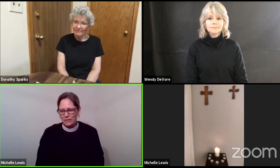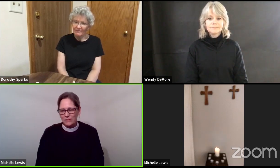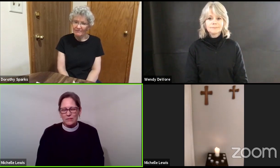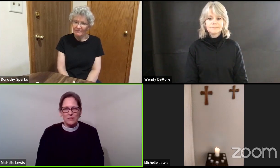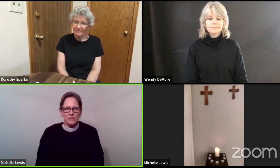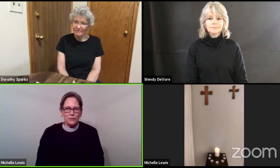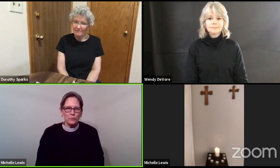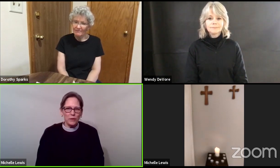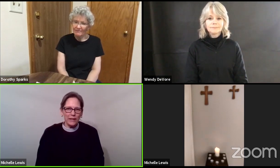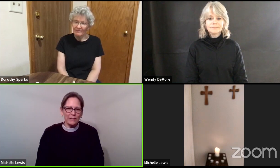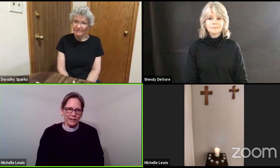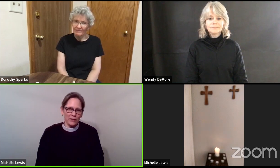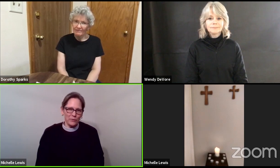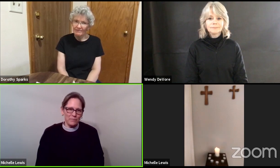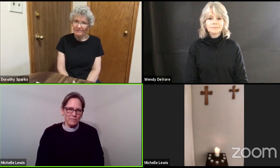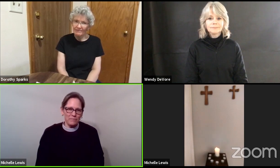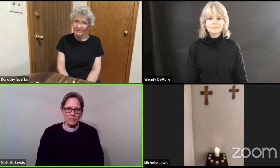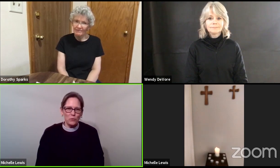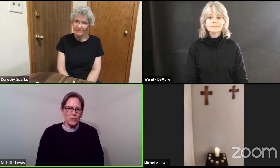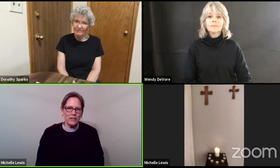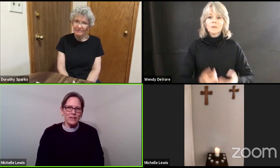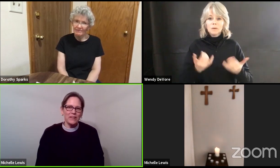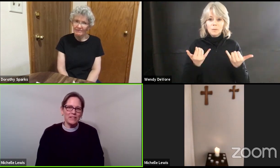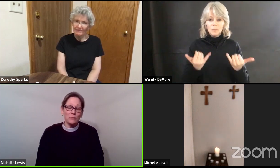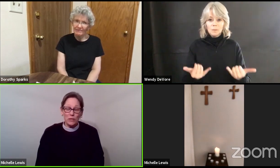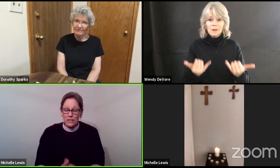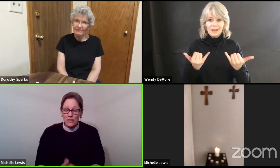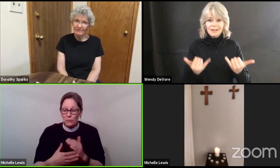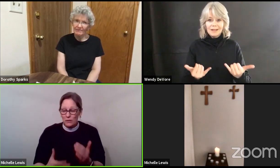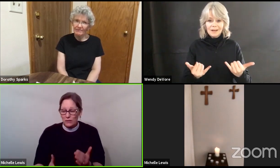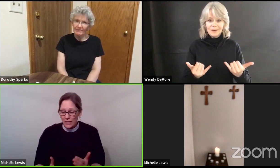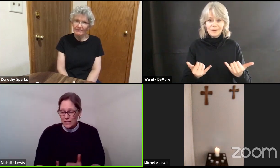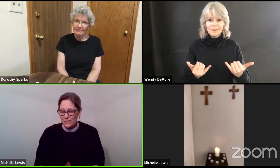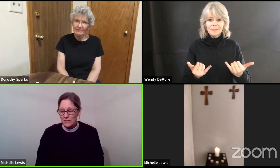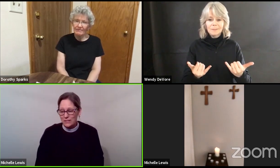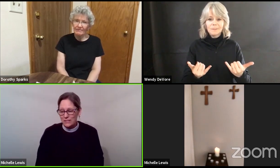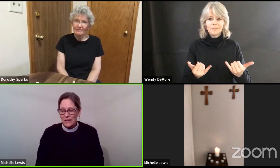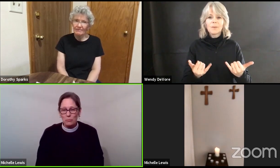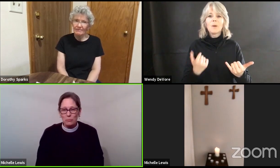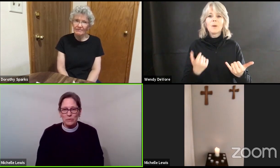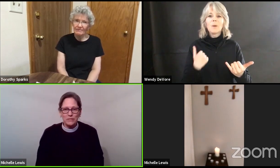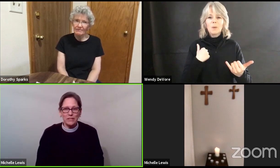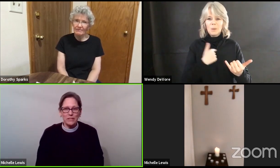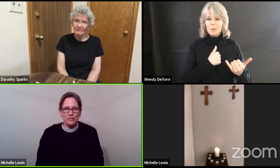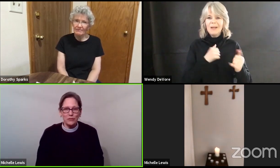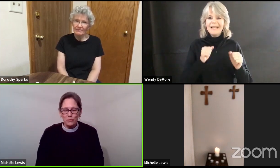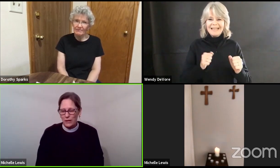so right now we get we relate to the disciples in a new way